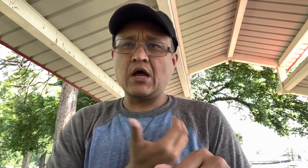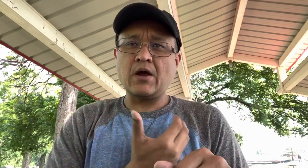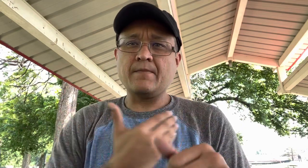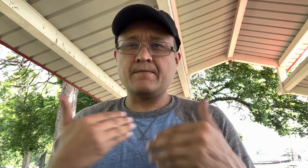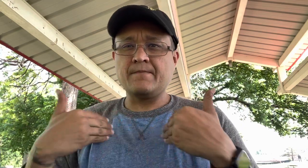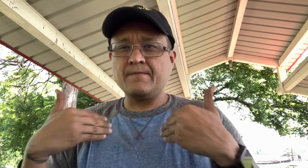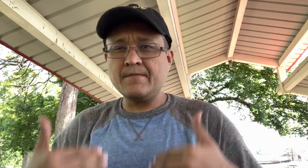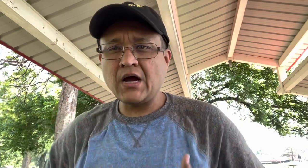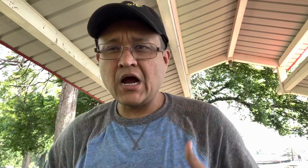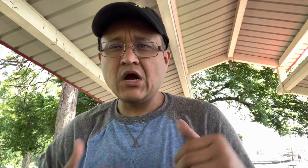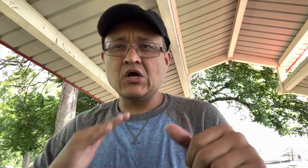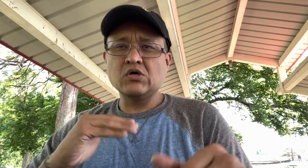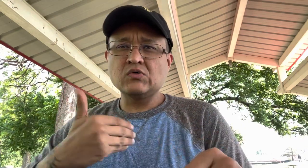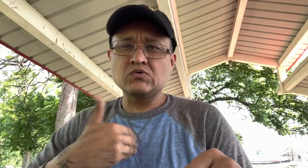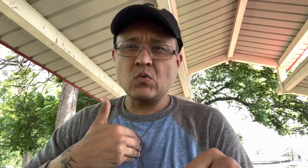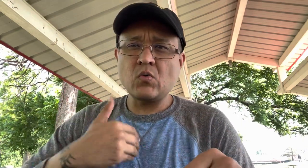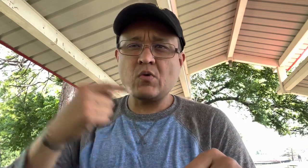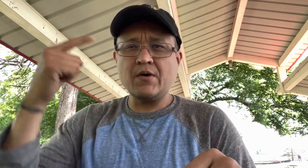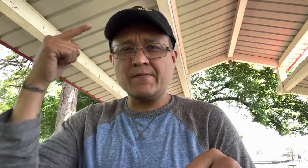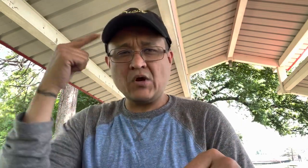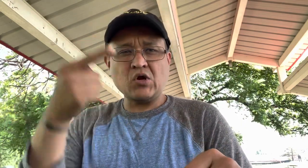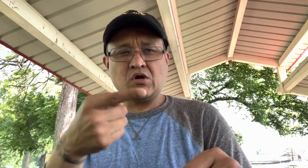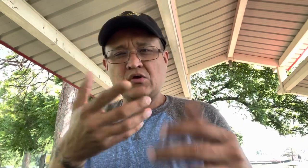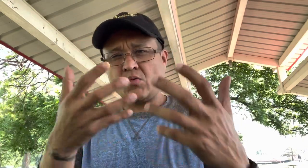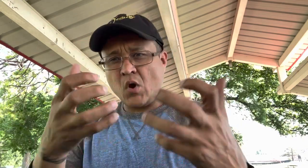destroy our bodies our souls our minds